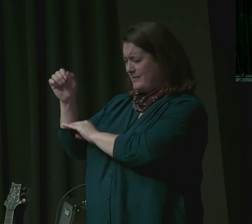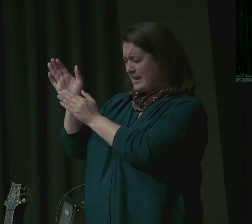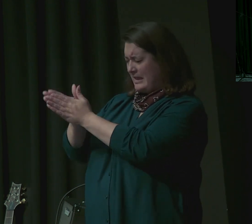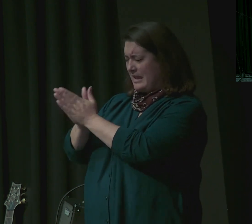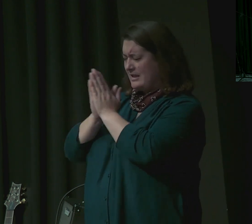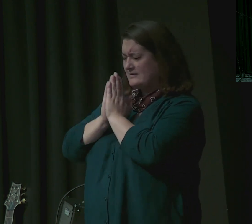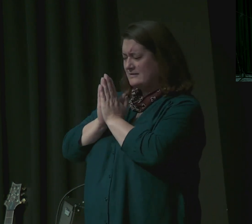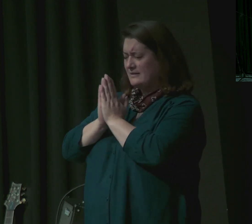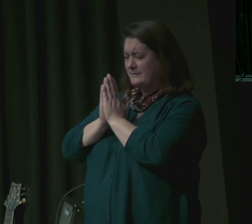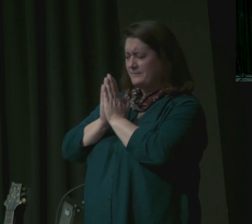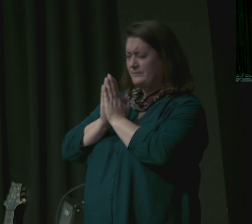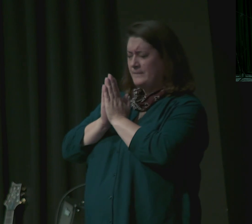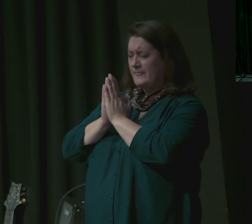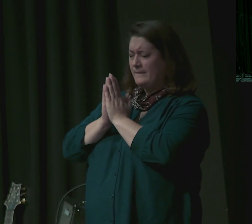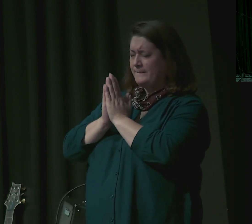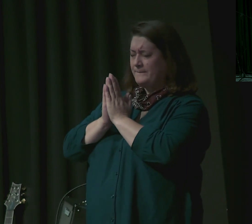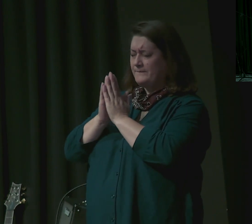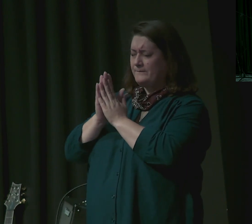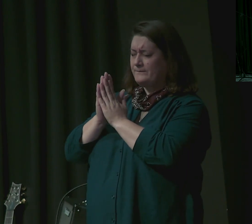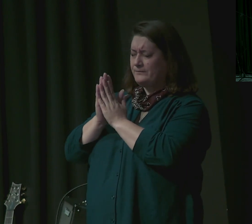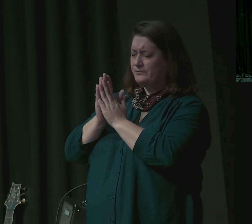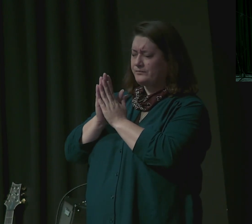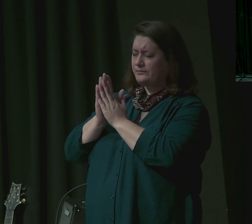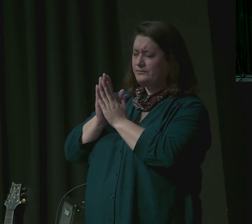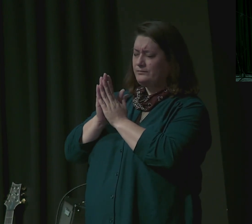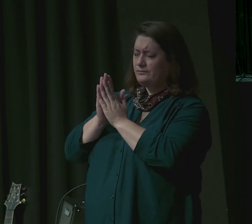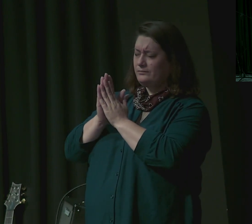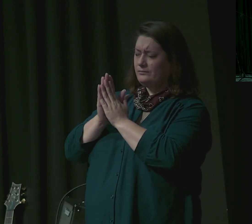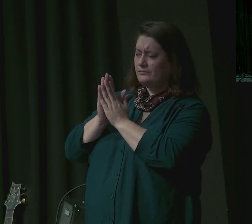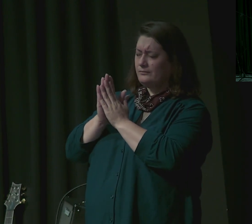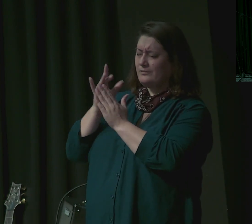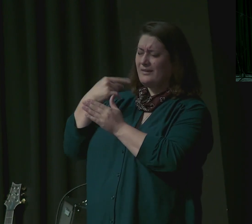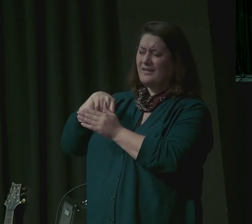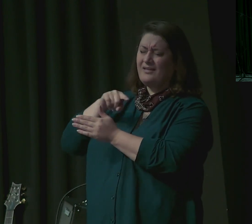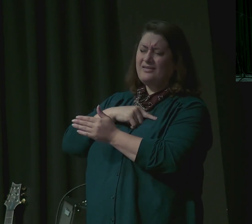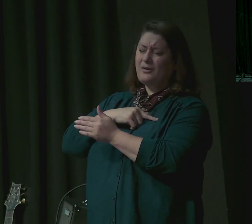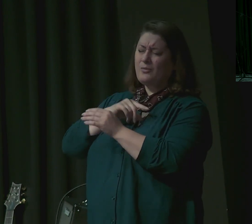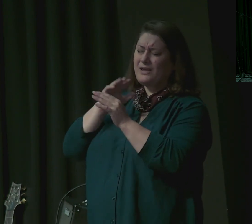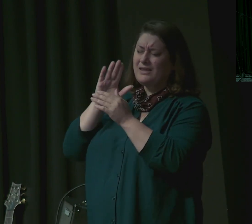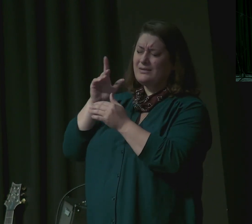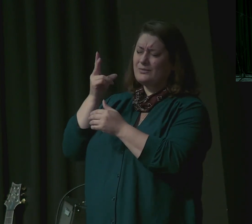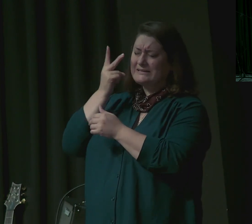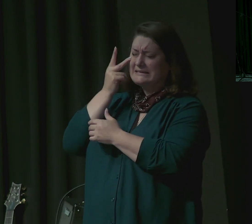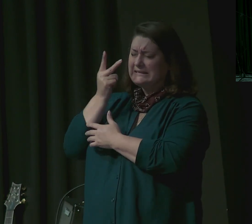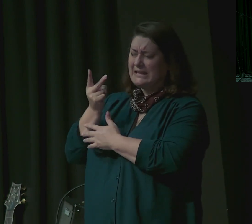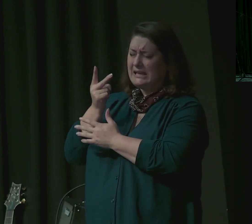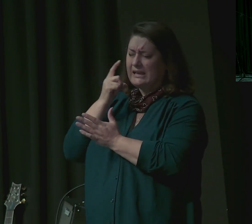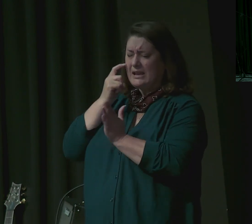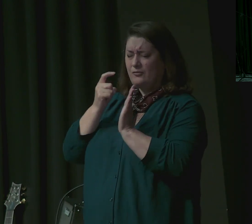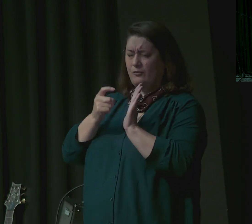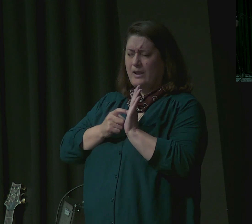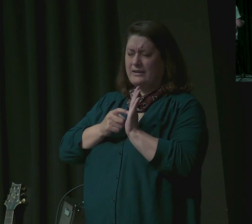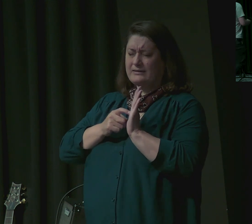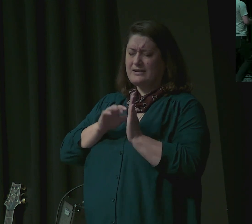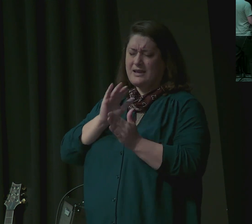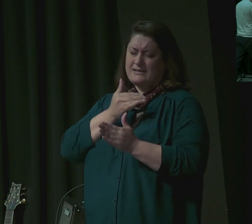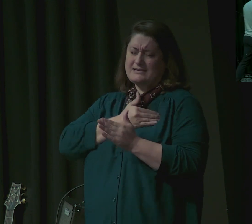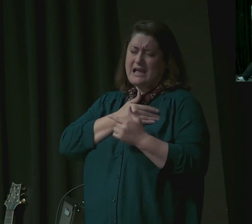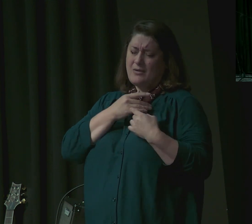grant us the grace of guilt that we might see and recognize where we are sinning in this very particular way